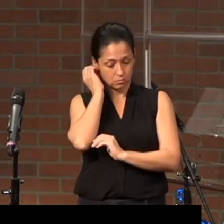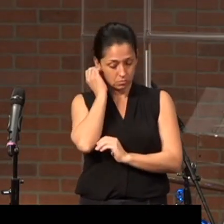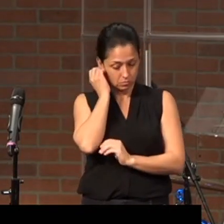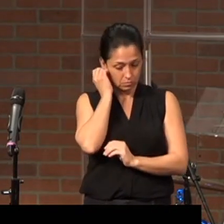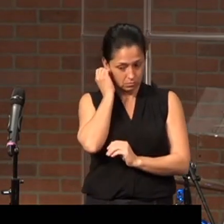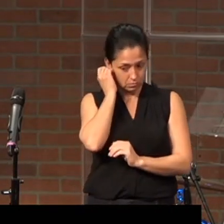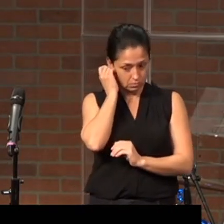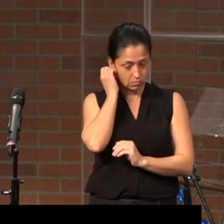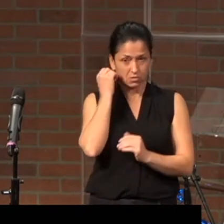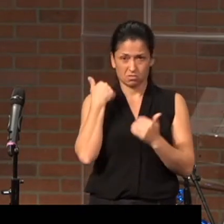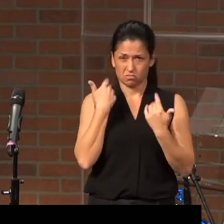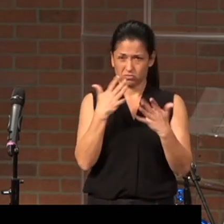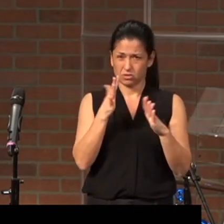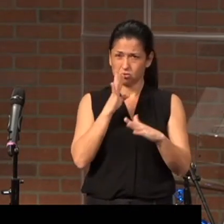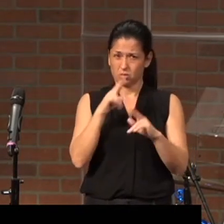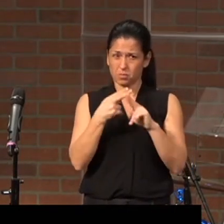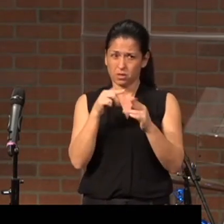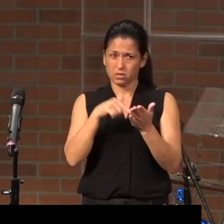Have we talked about this yet?